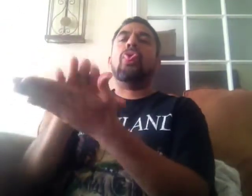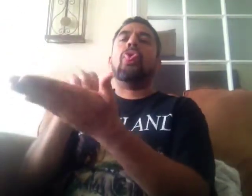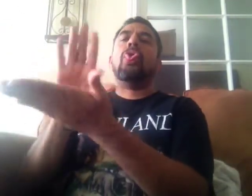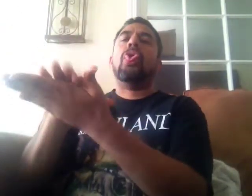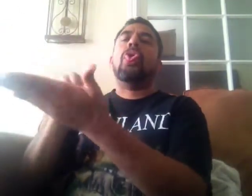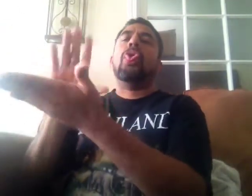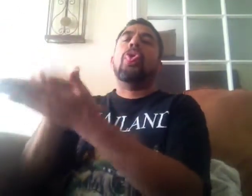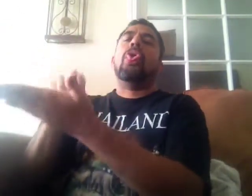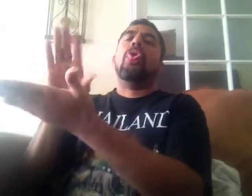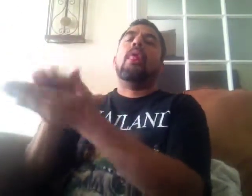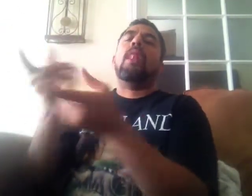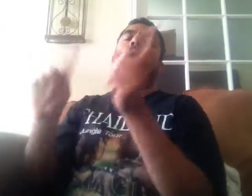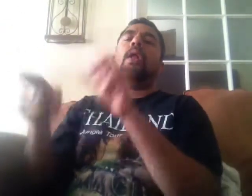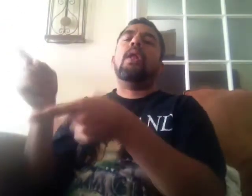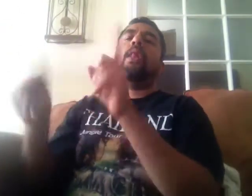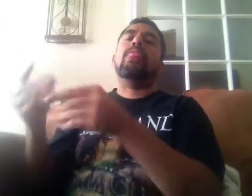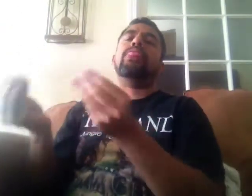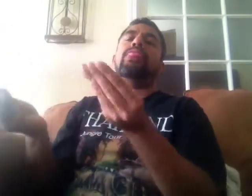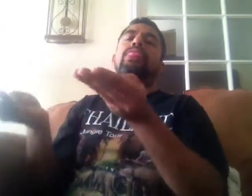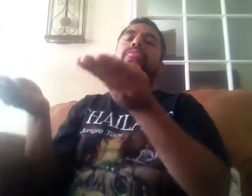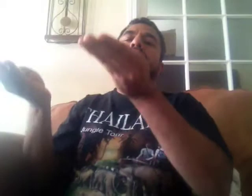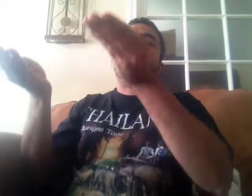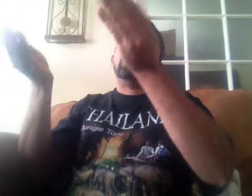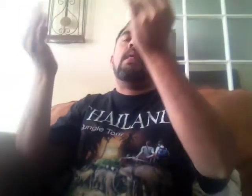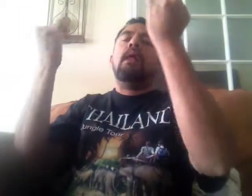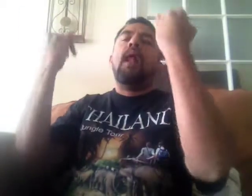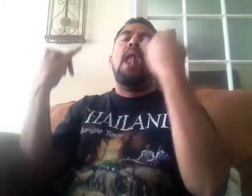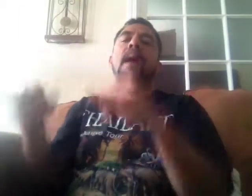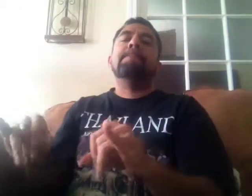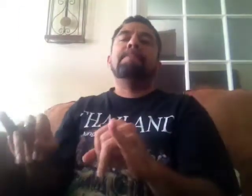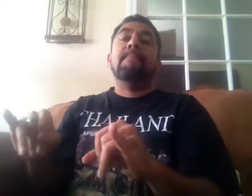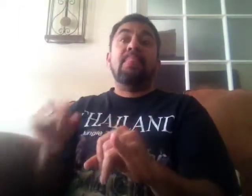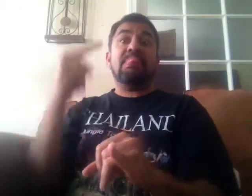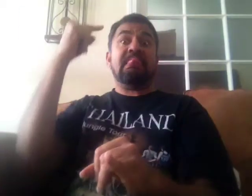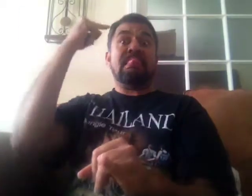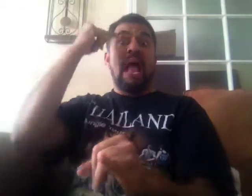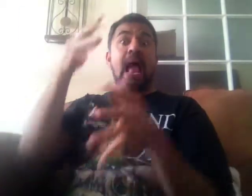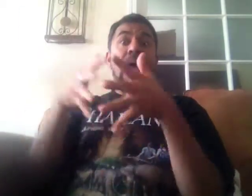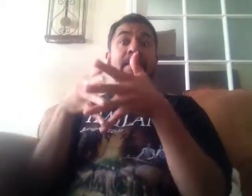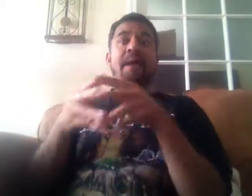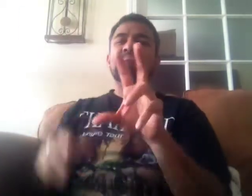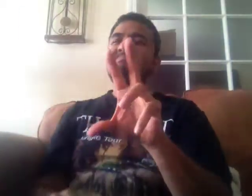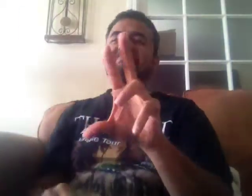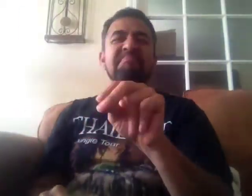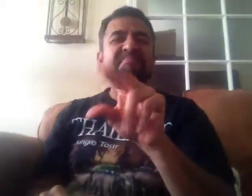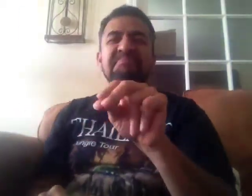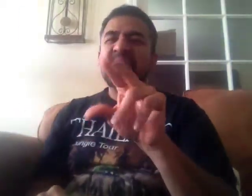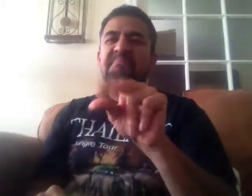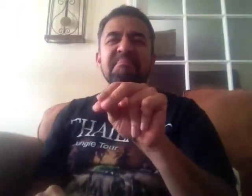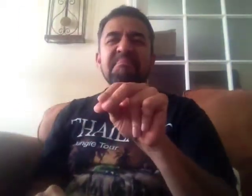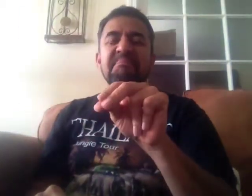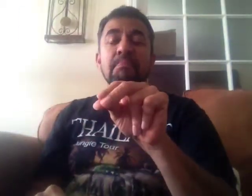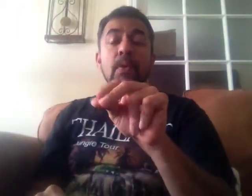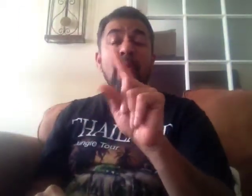Whoa. Wait, the part about the grocery store. Oh, right, right. Um, you did the arm for this.